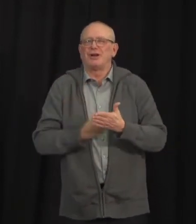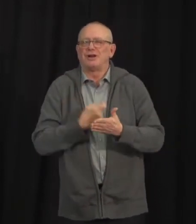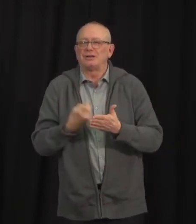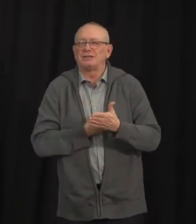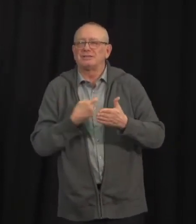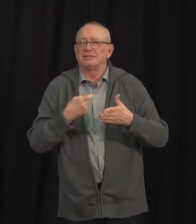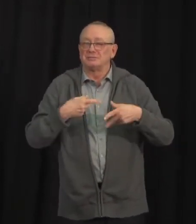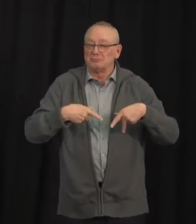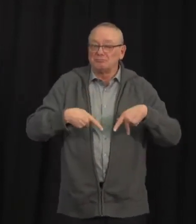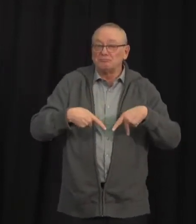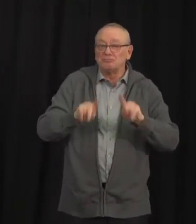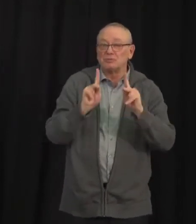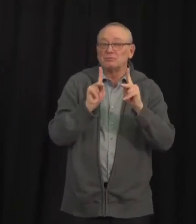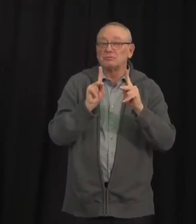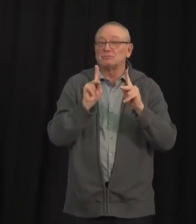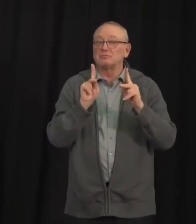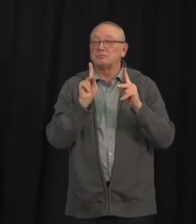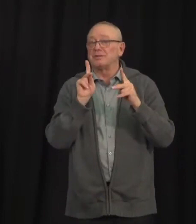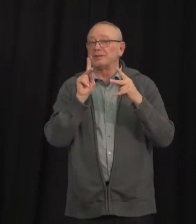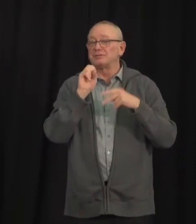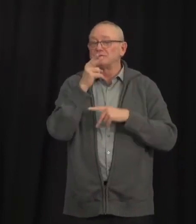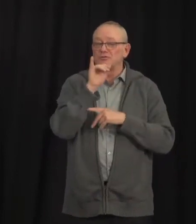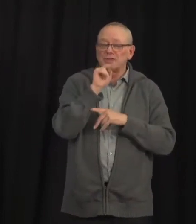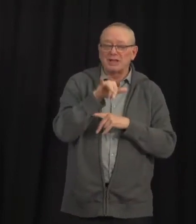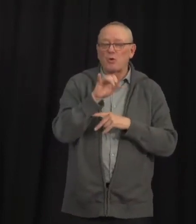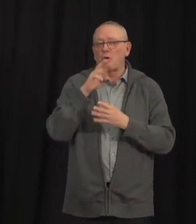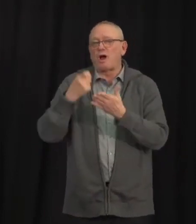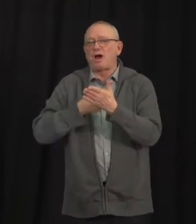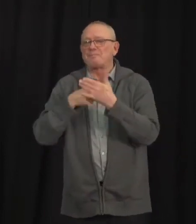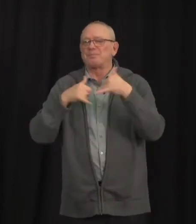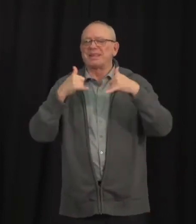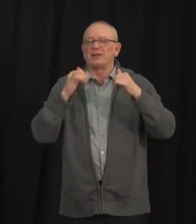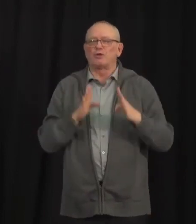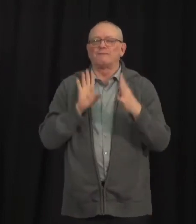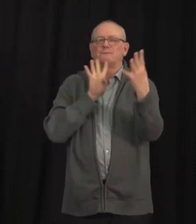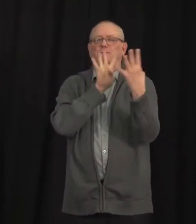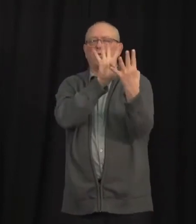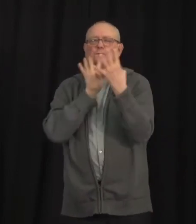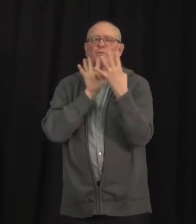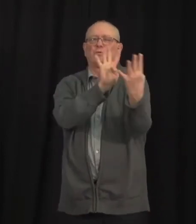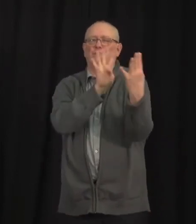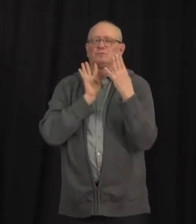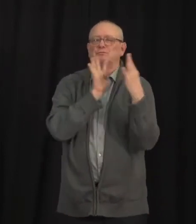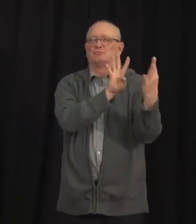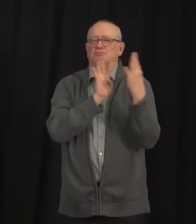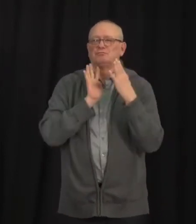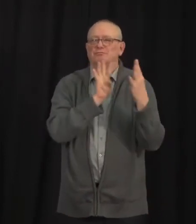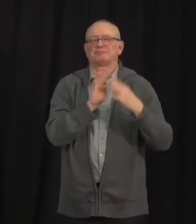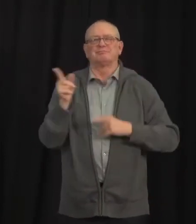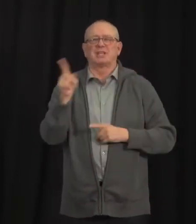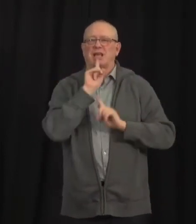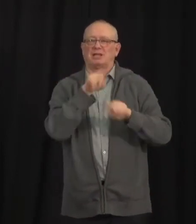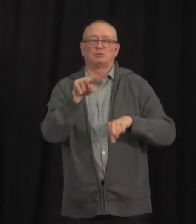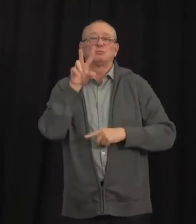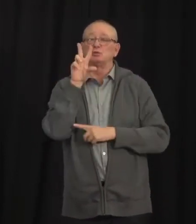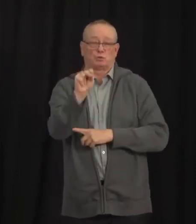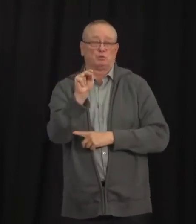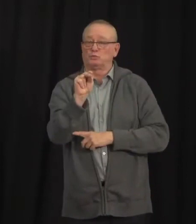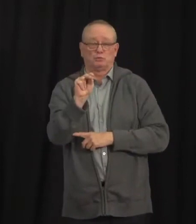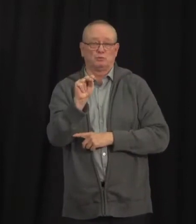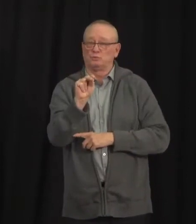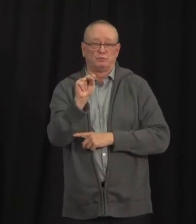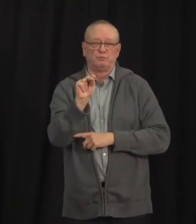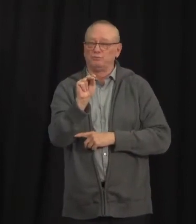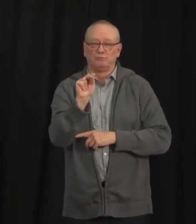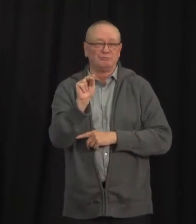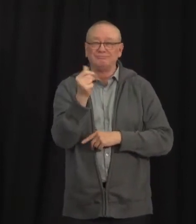four-on-four. The answer is no. Any outdoor activity where individuals come within two metres of each other is